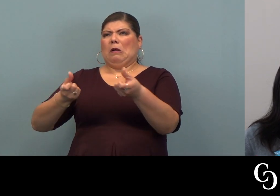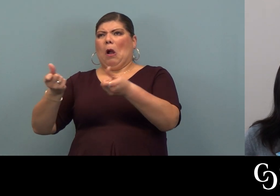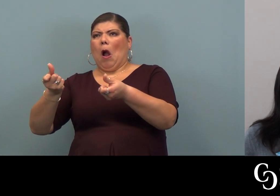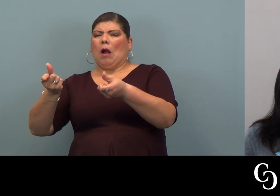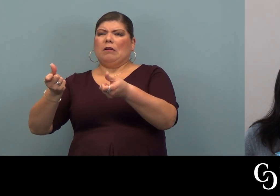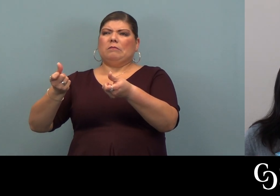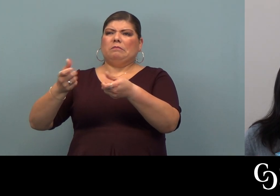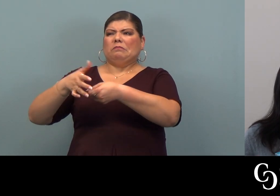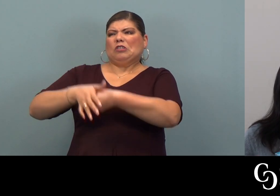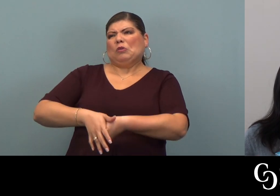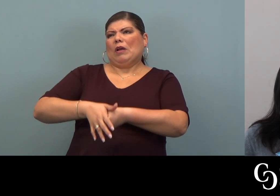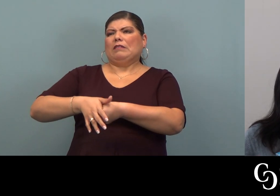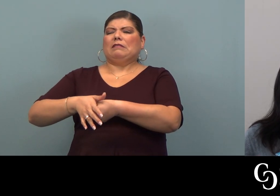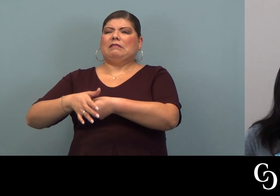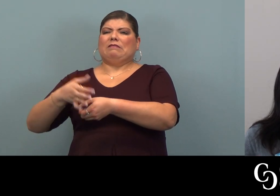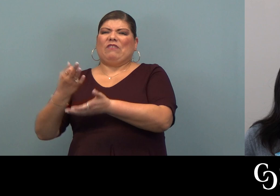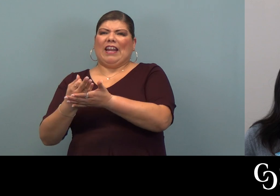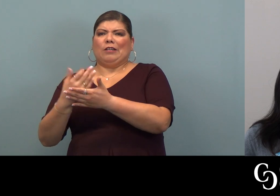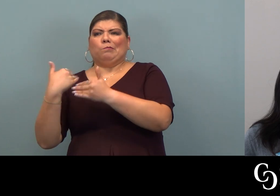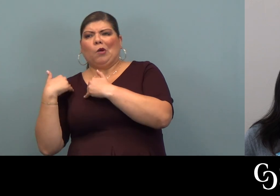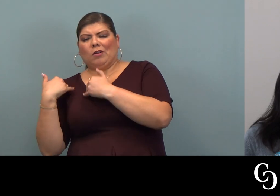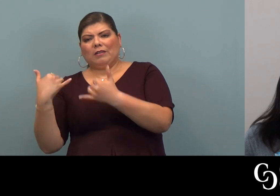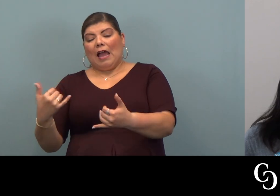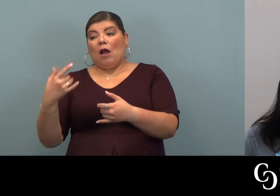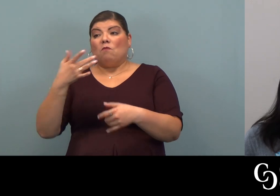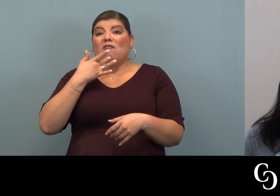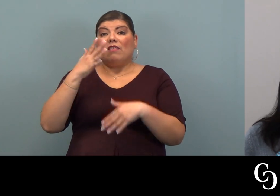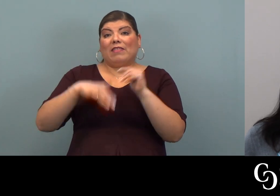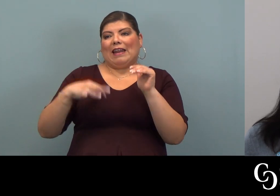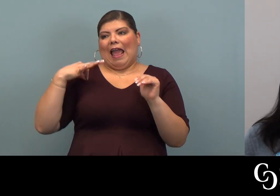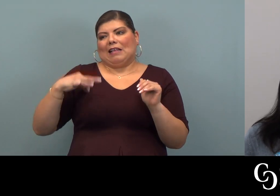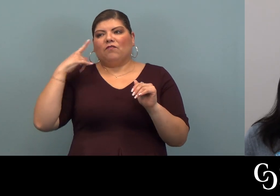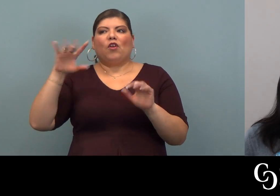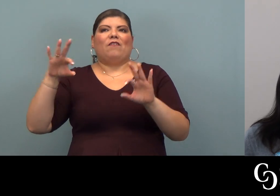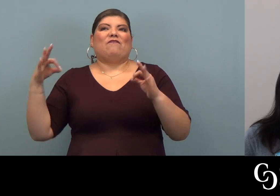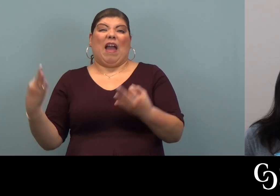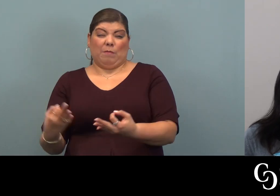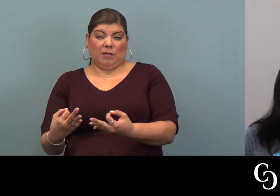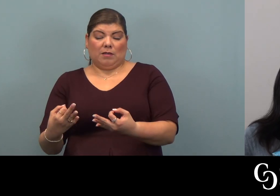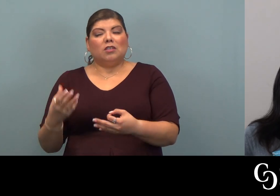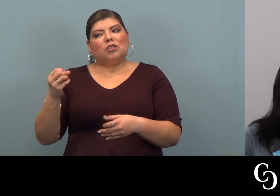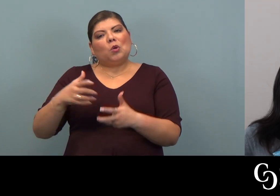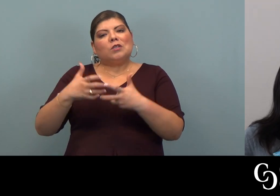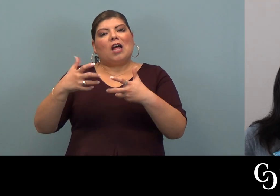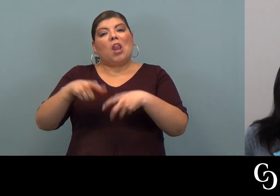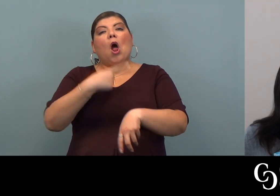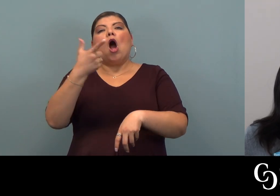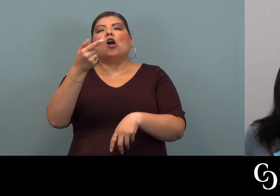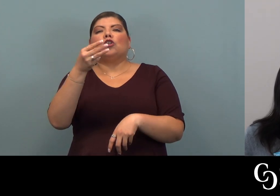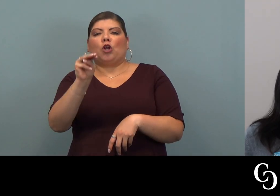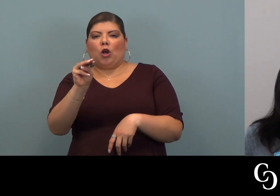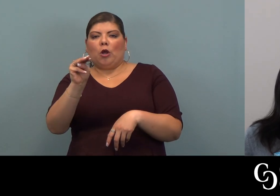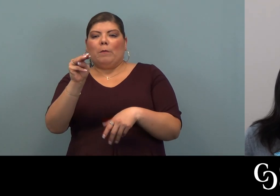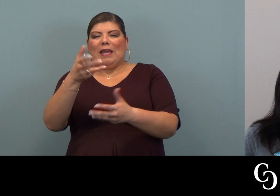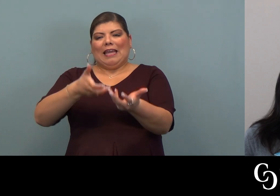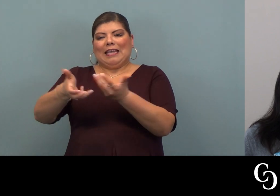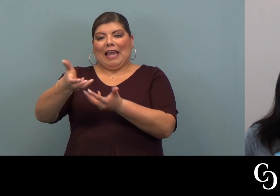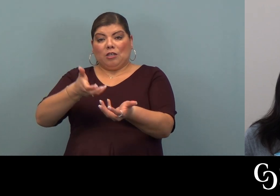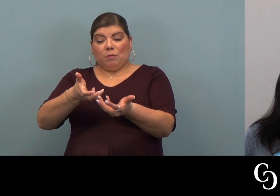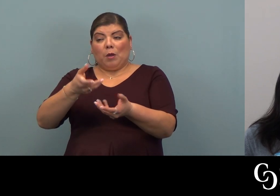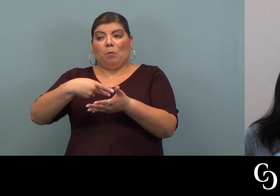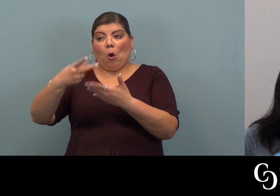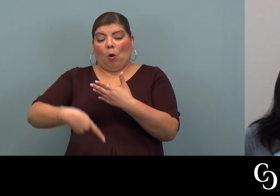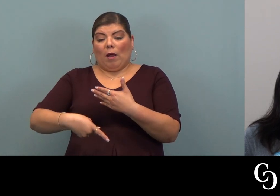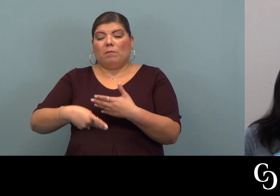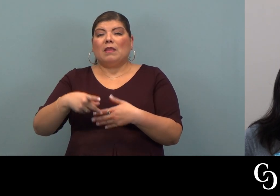a car is now somehow a financial burden rather than an asset for their families. So it's a long-term engagement program. The